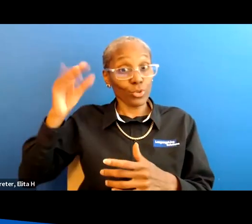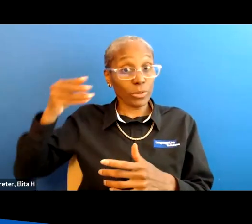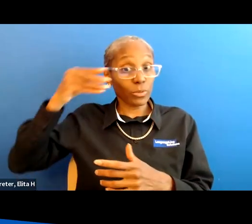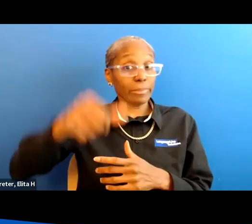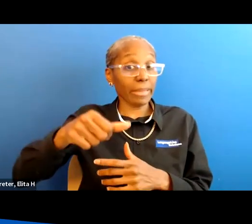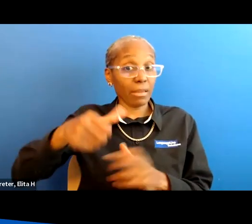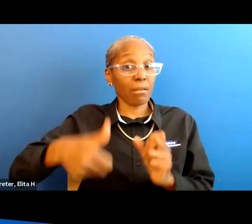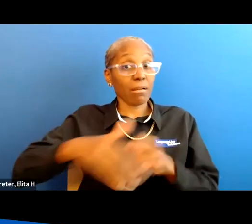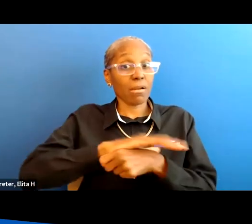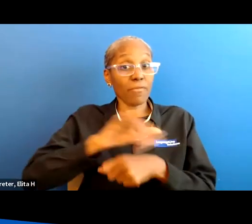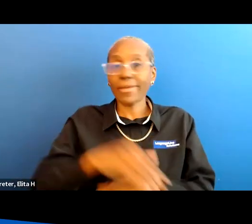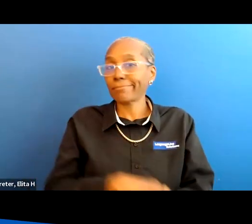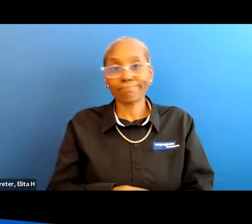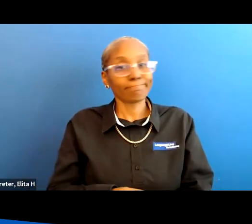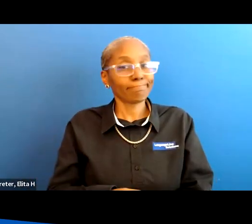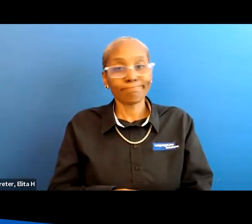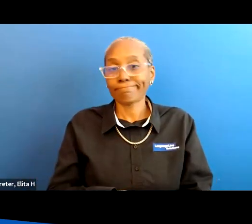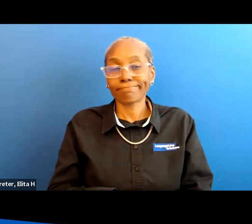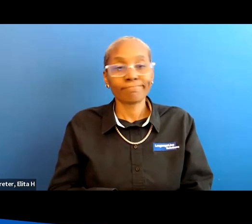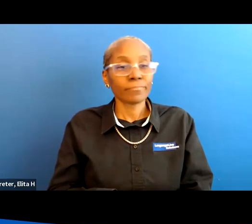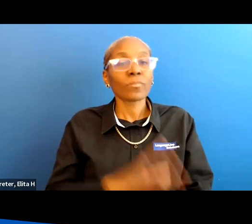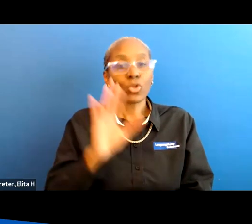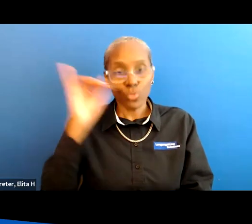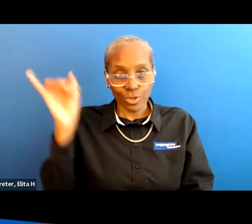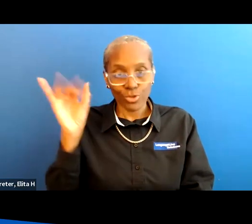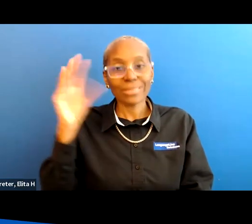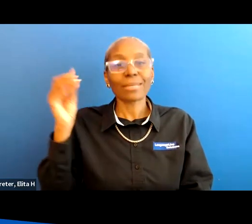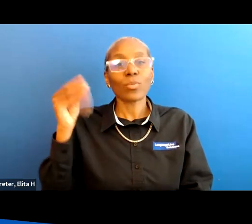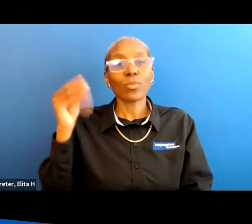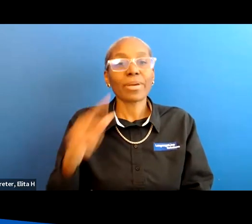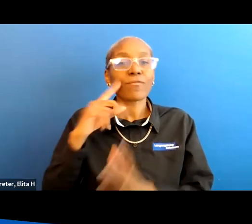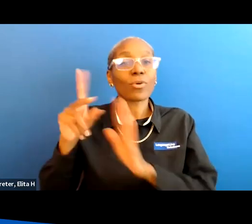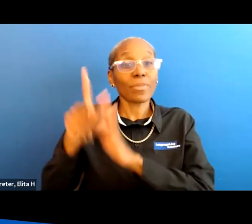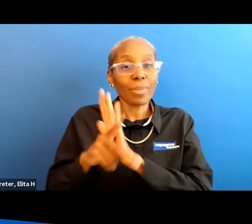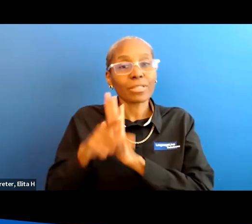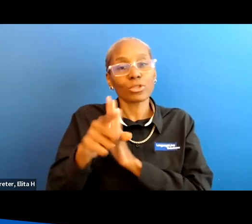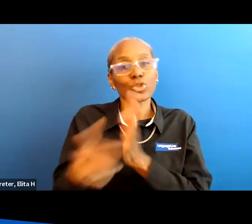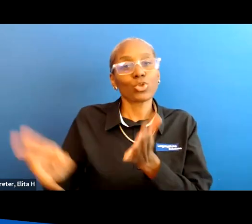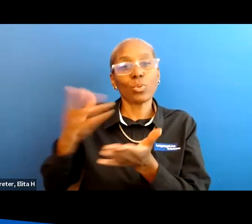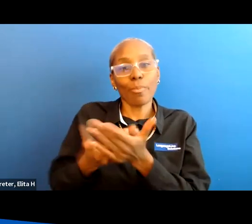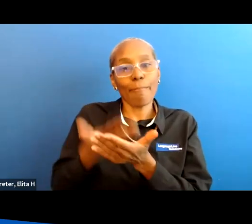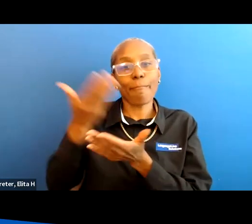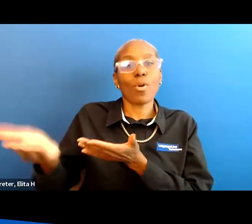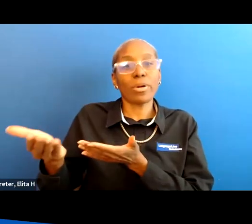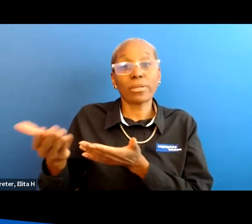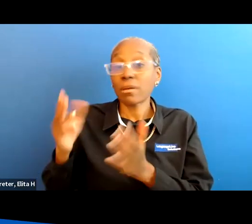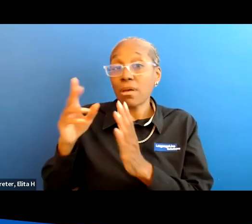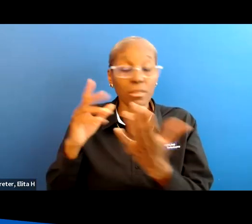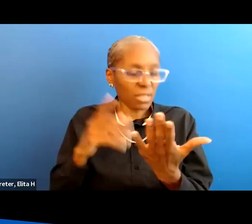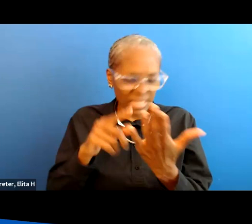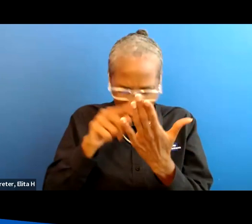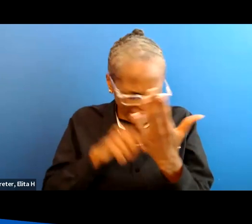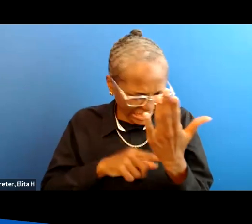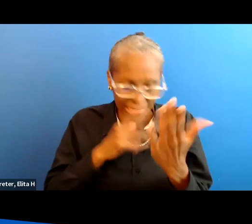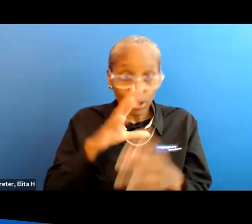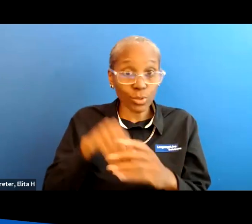pay up front for that your insurance company pays for the policy that you bought and if it doesn't include those